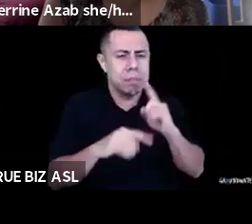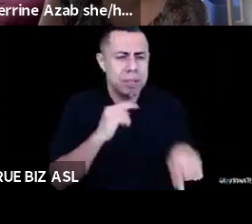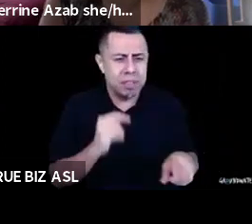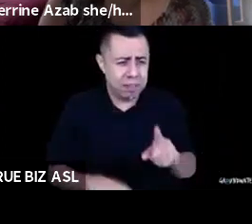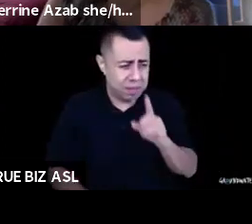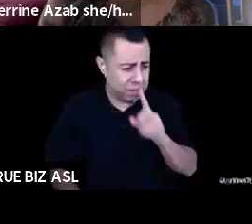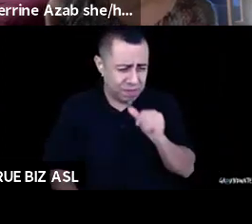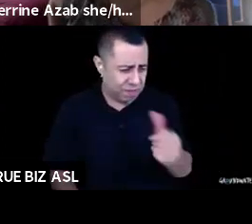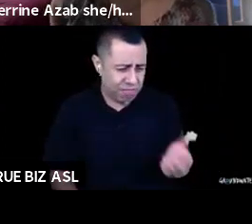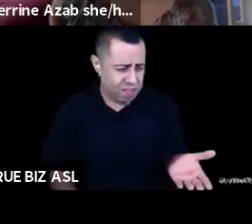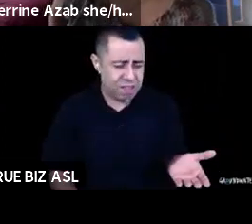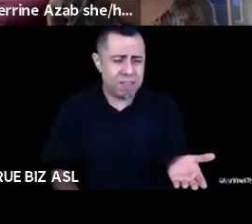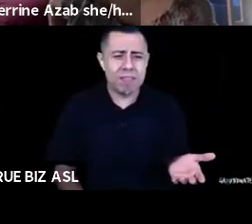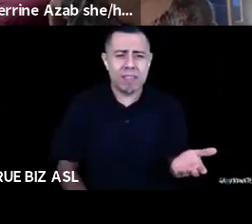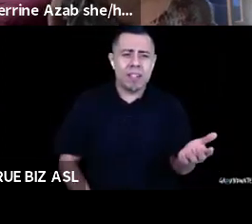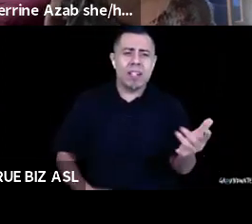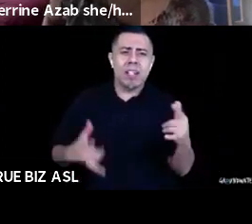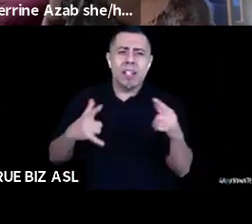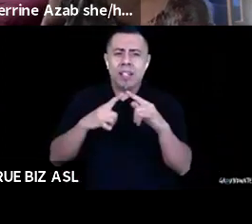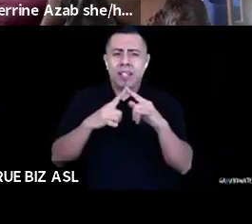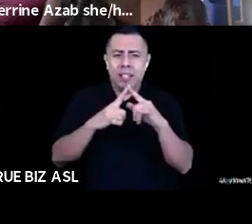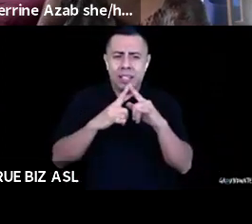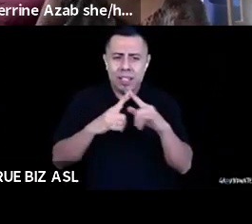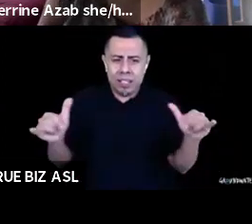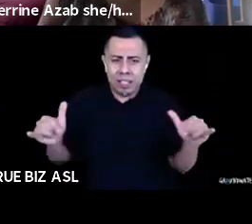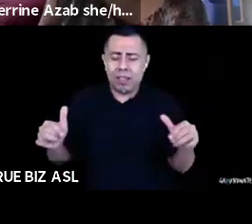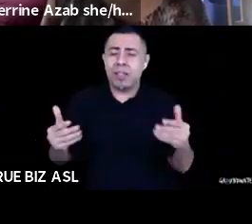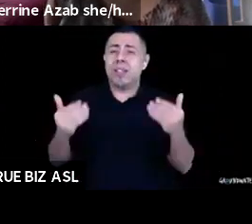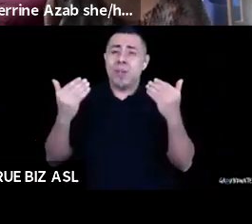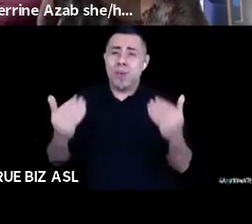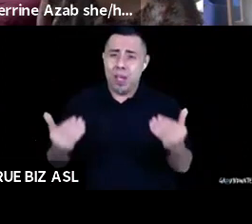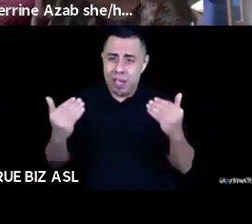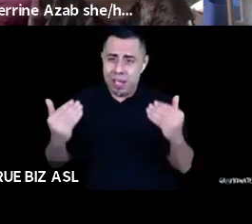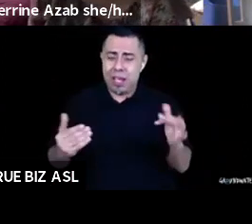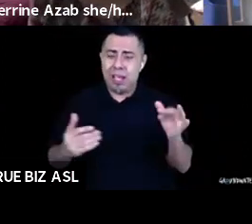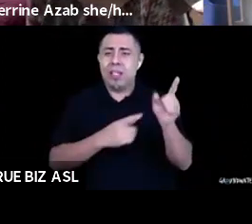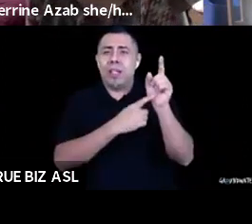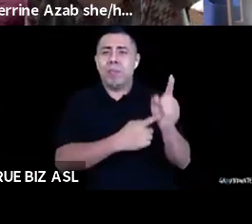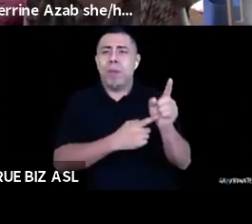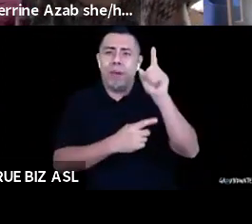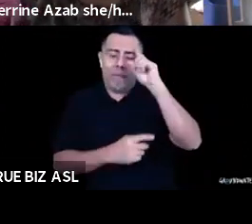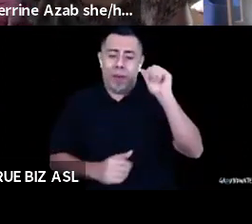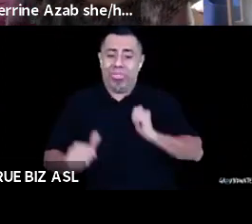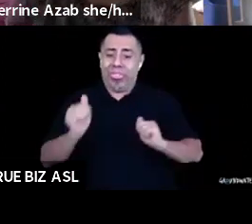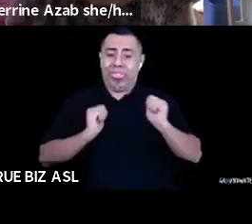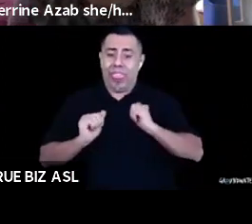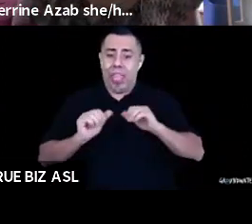time, this is a moment of scarcity for, for the theater world. And in some respects,